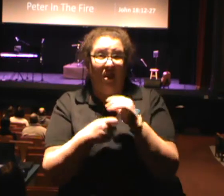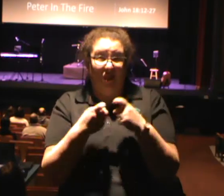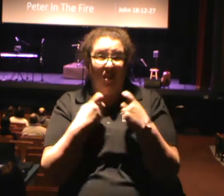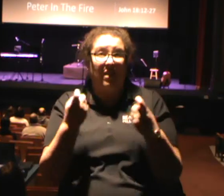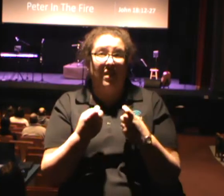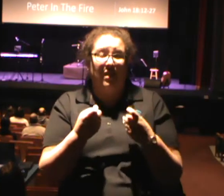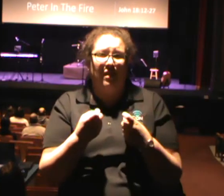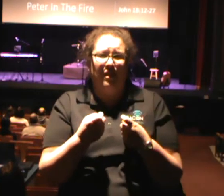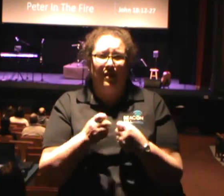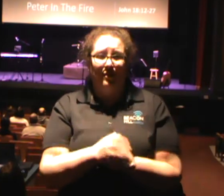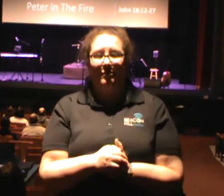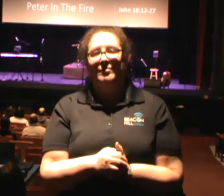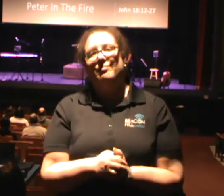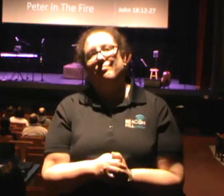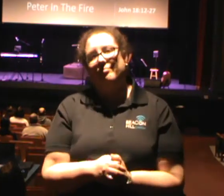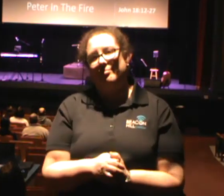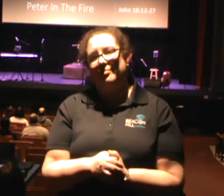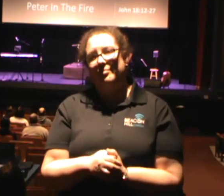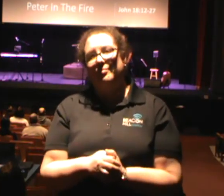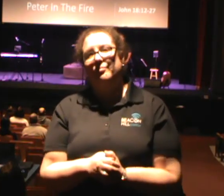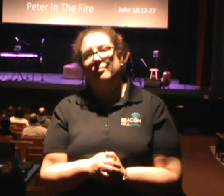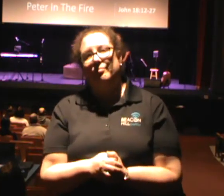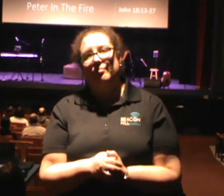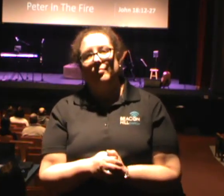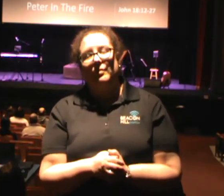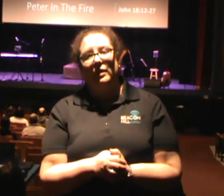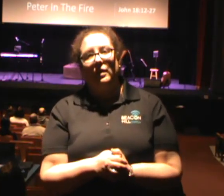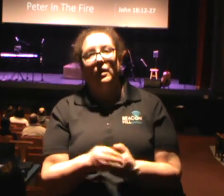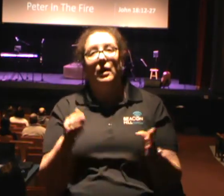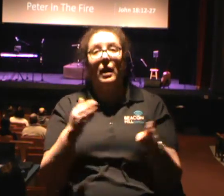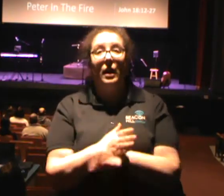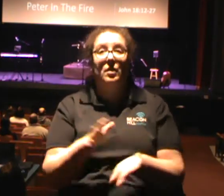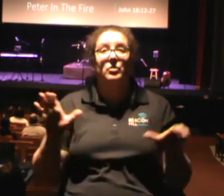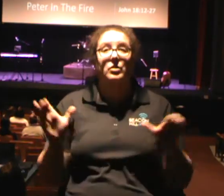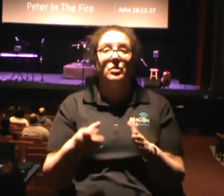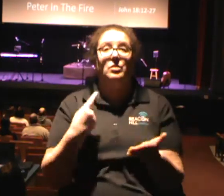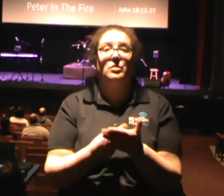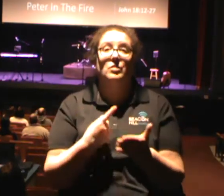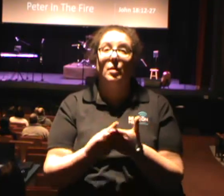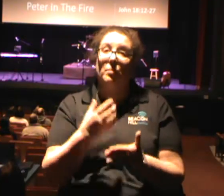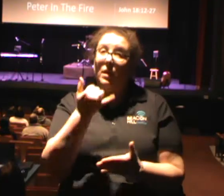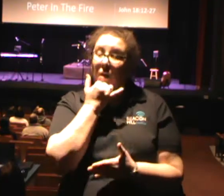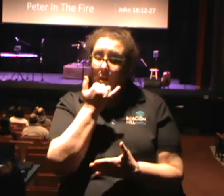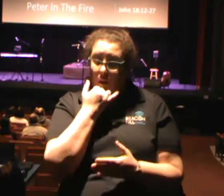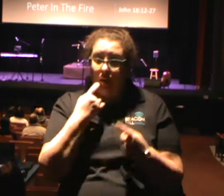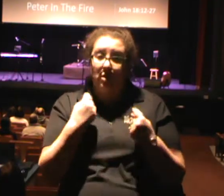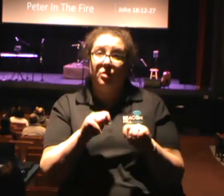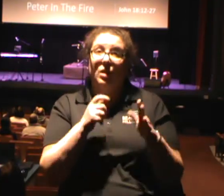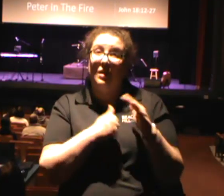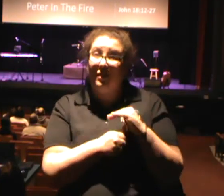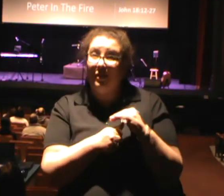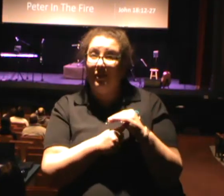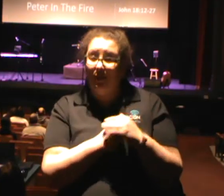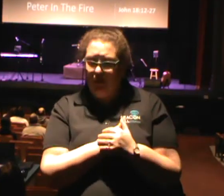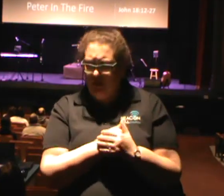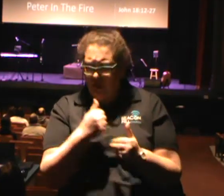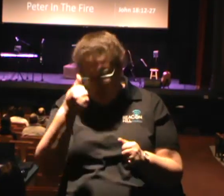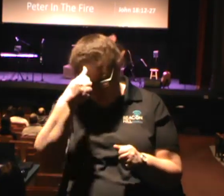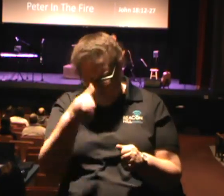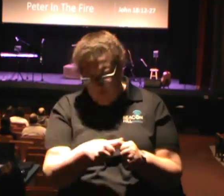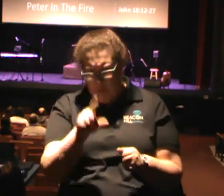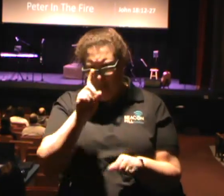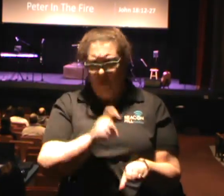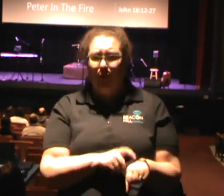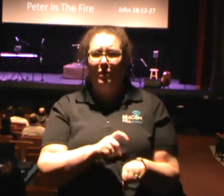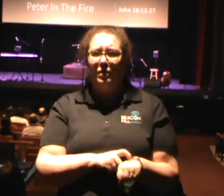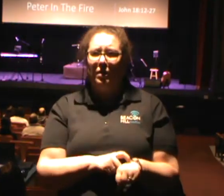How's that work for you? Like, but you do something wrong, and you try to cover it up, like, I remember one time I